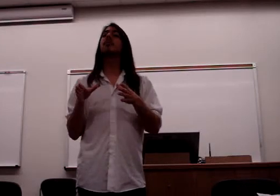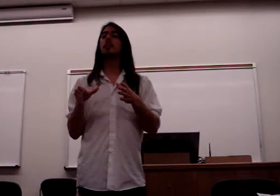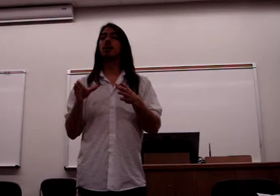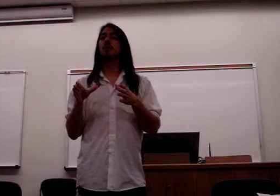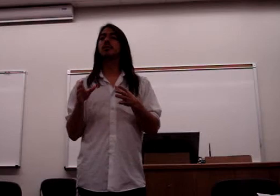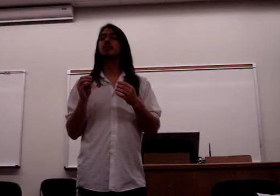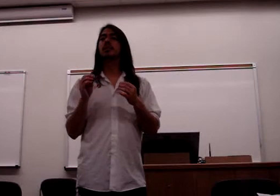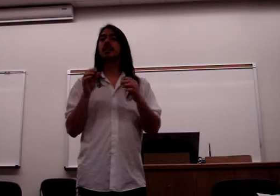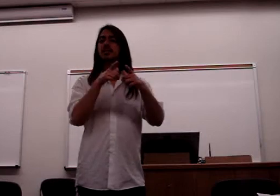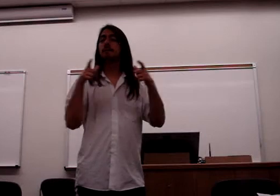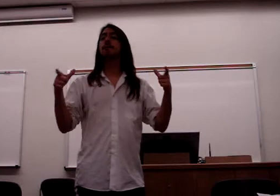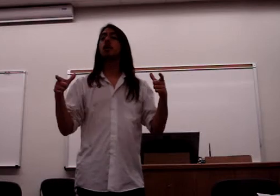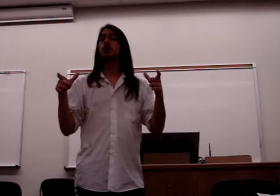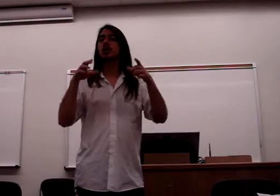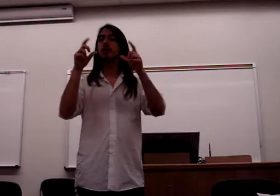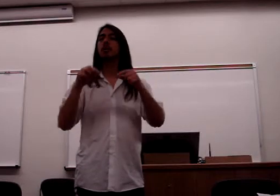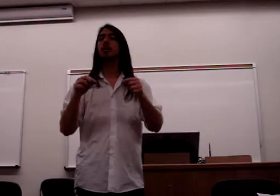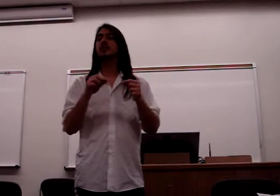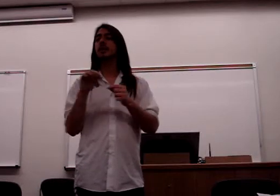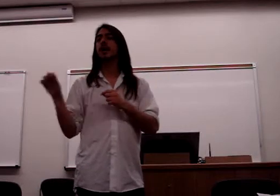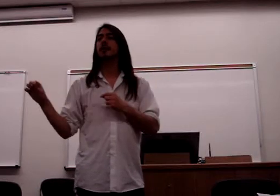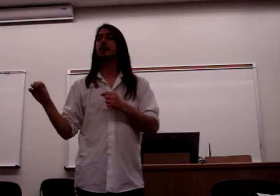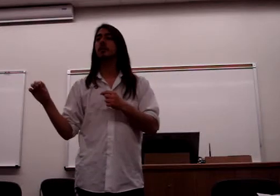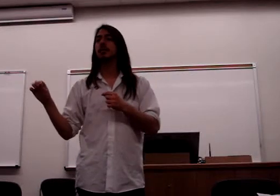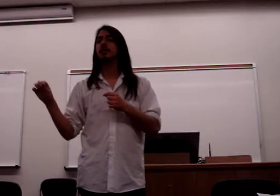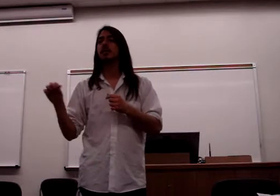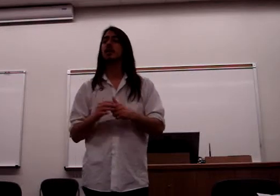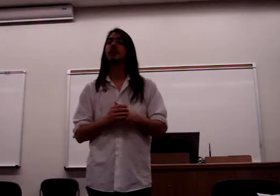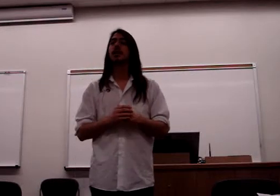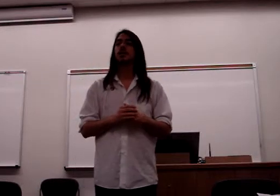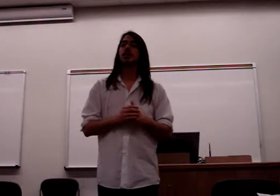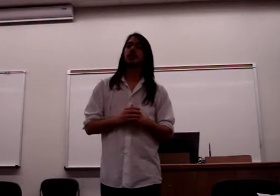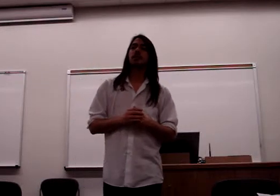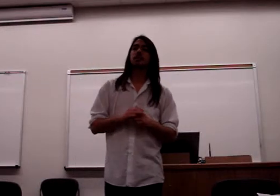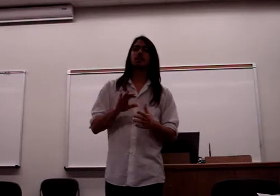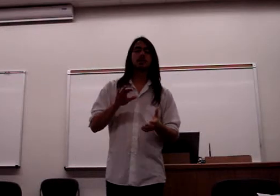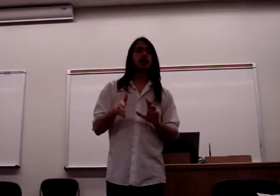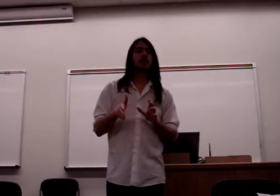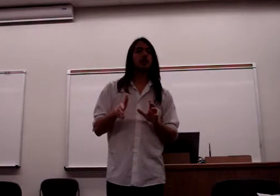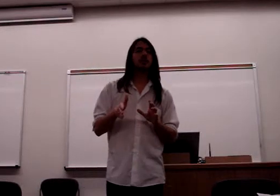sum of the parts. It's the function of the parts together that make the subject. Does that clarify?